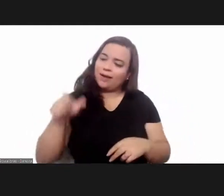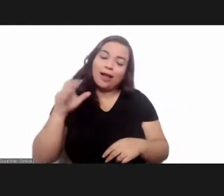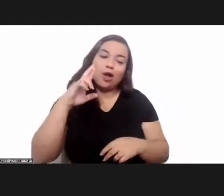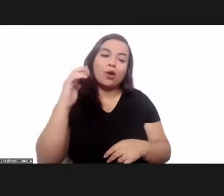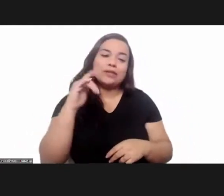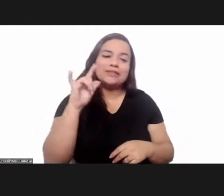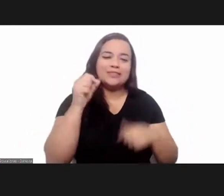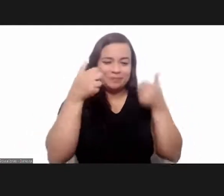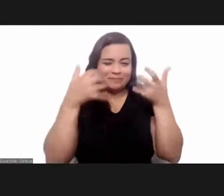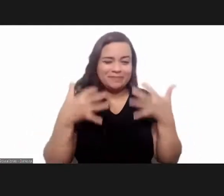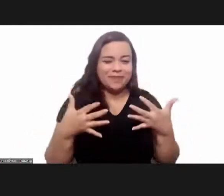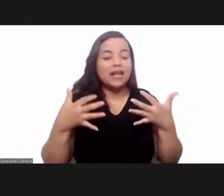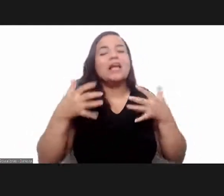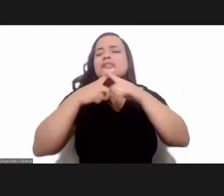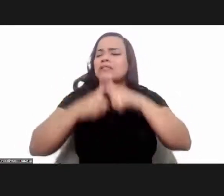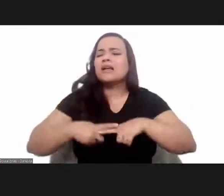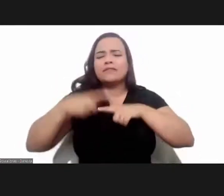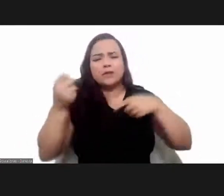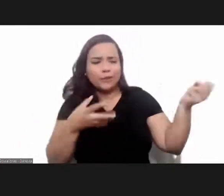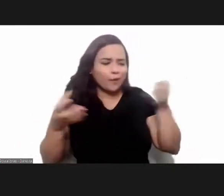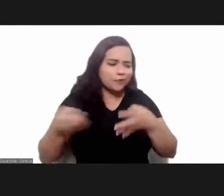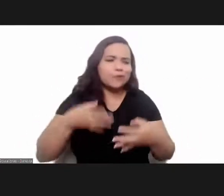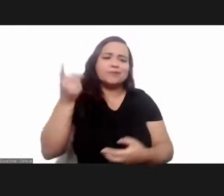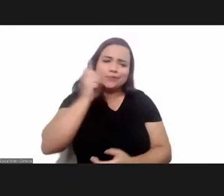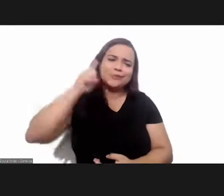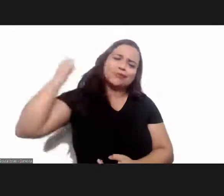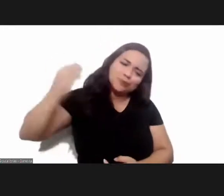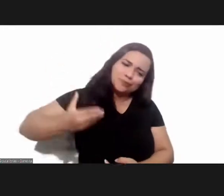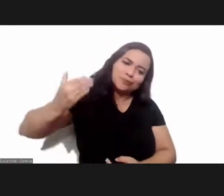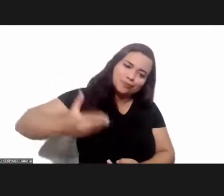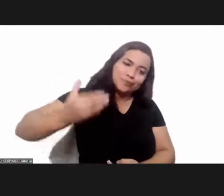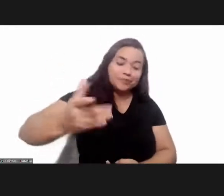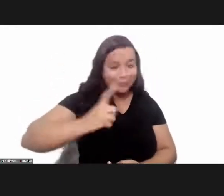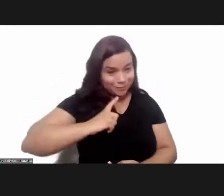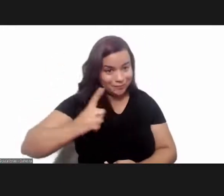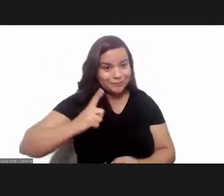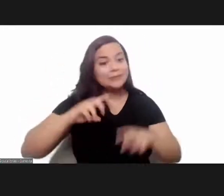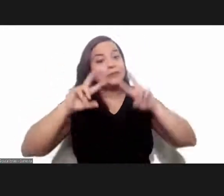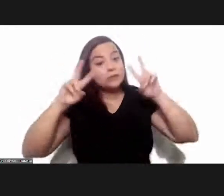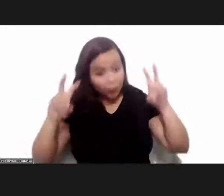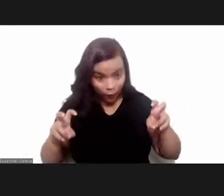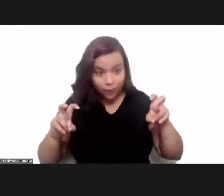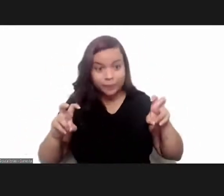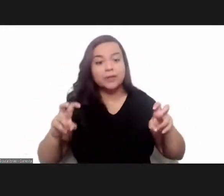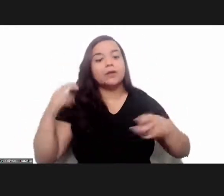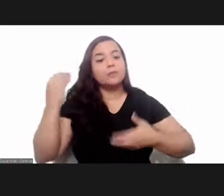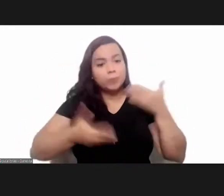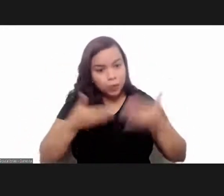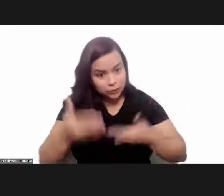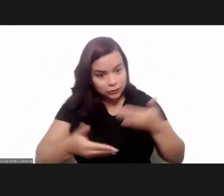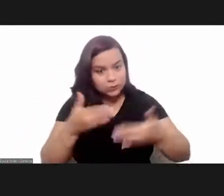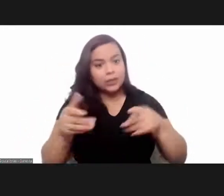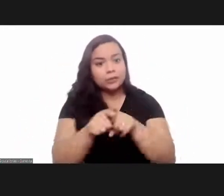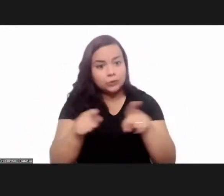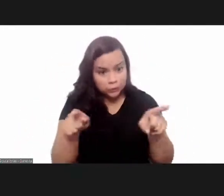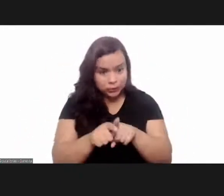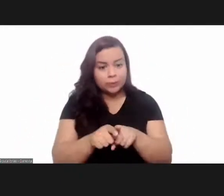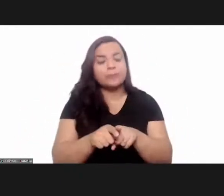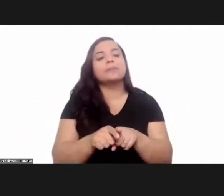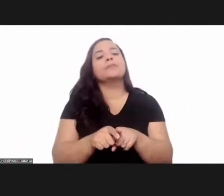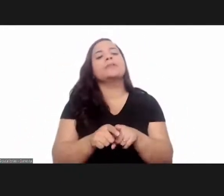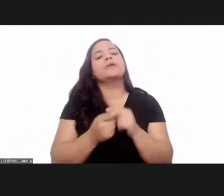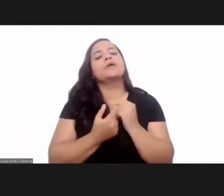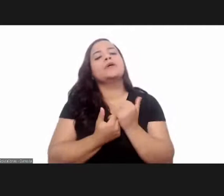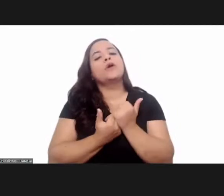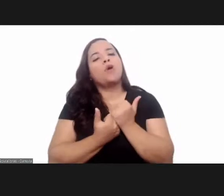as rodrigo correa correa reminded us new challenges have emerged including co